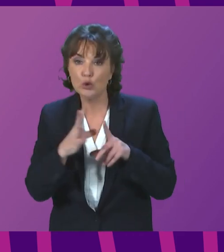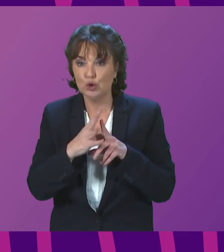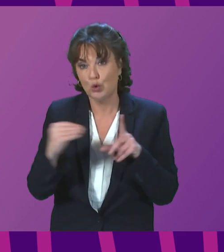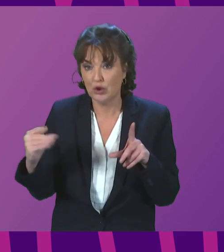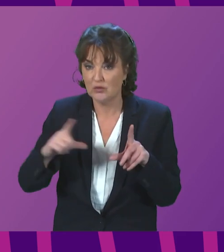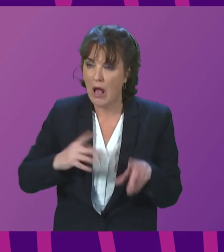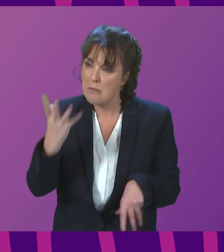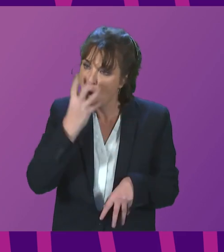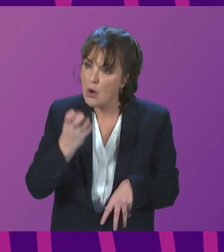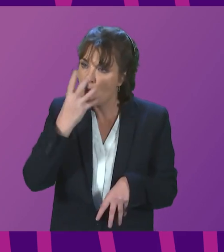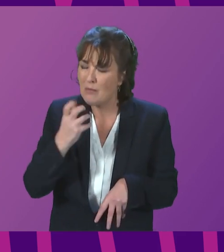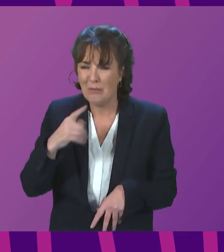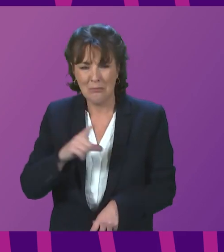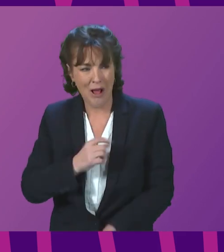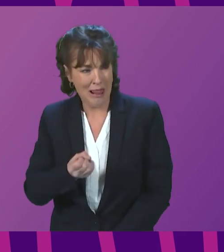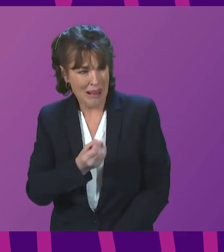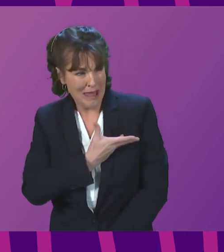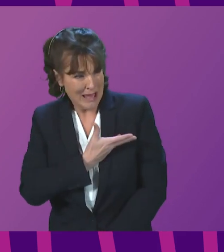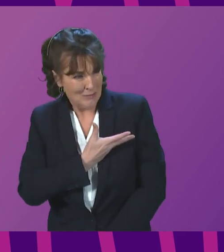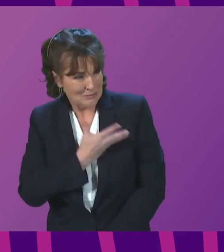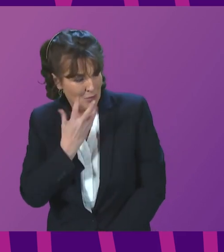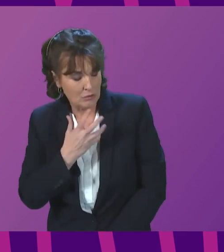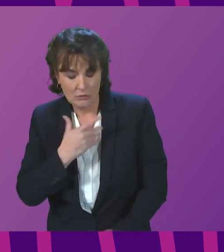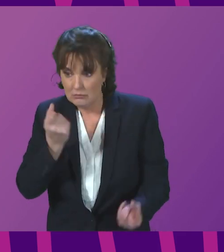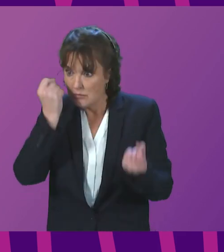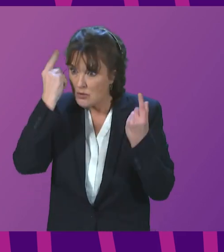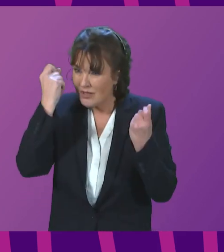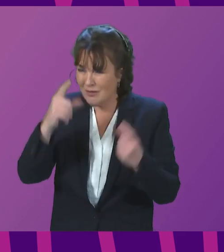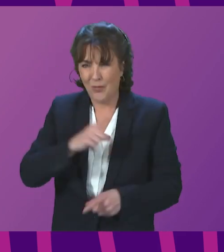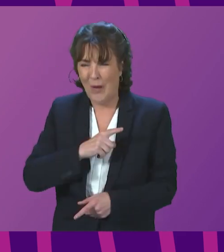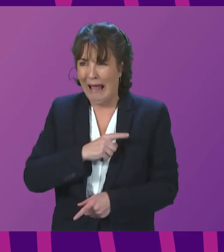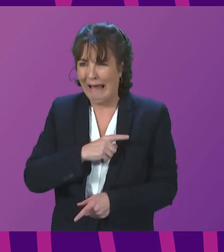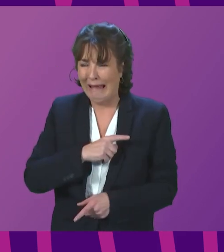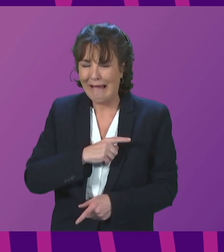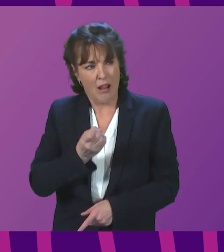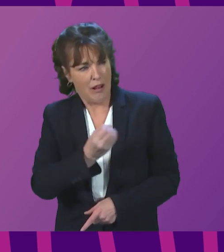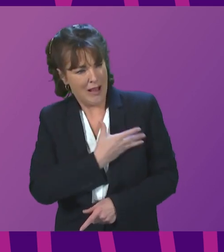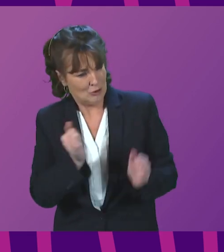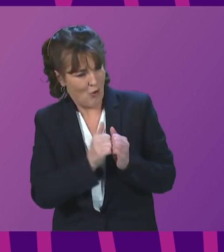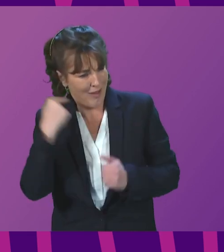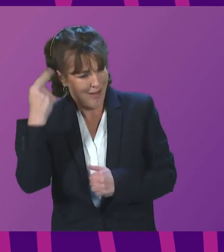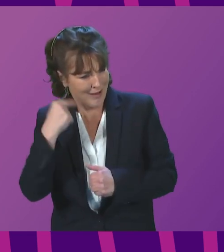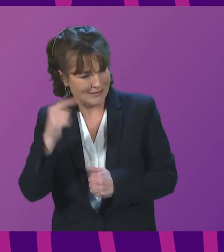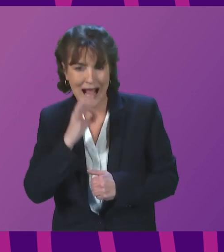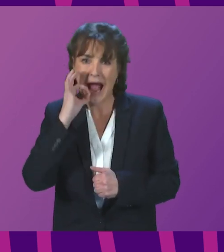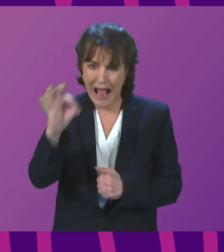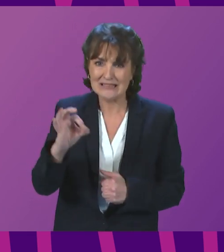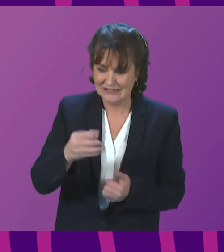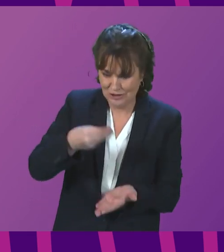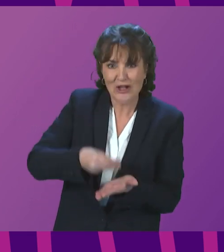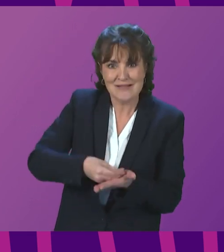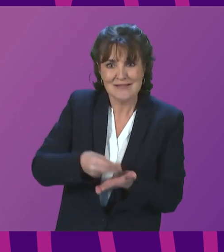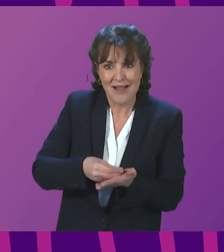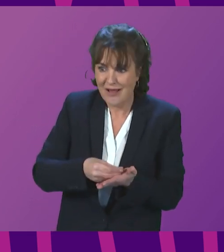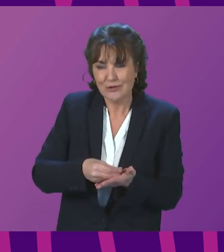understand why Labour, because they're exactly the same arguments that Labour's colleagues in London are making right now. The Chancellor must step up and